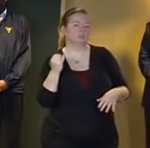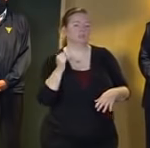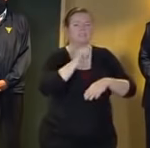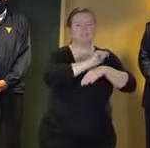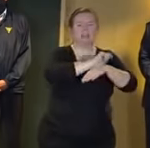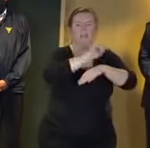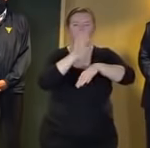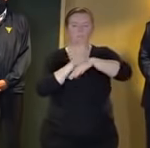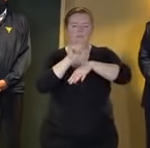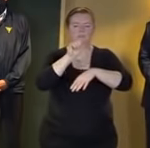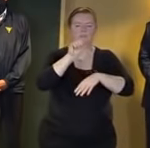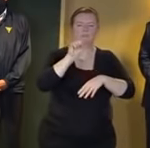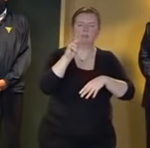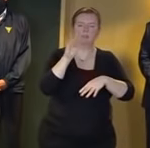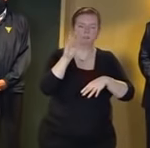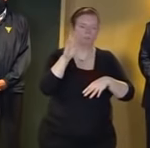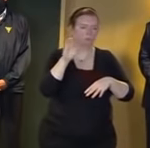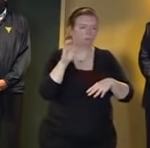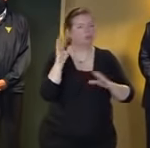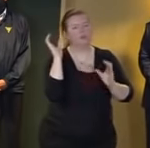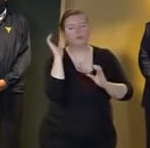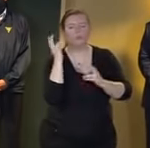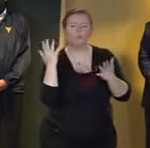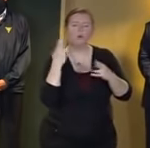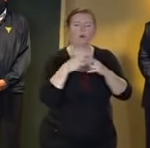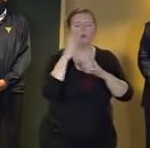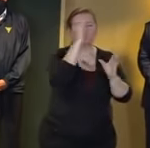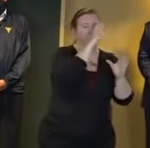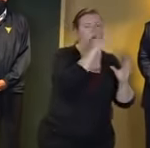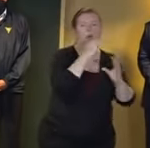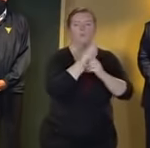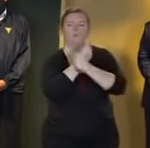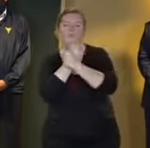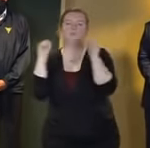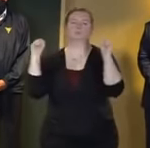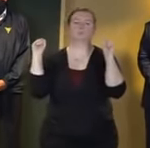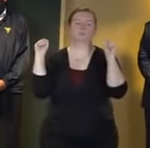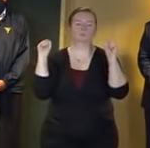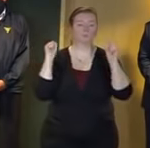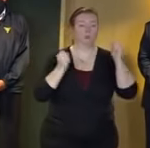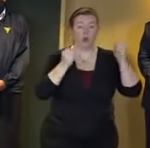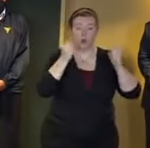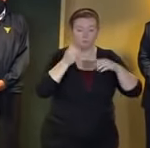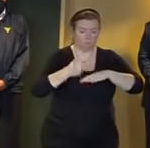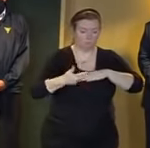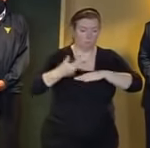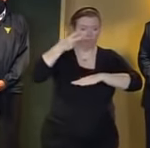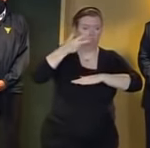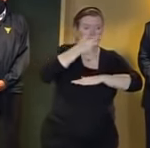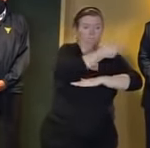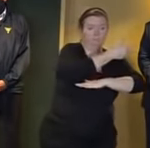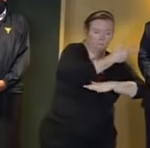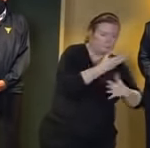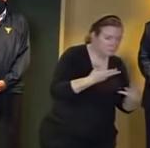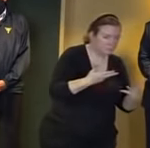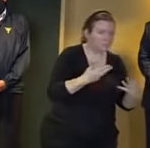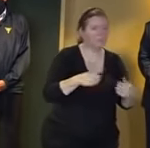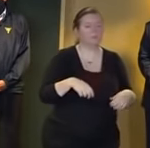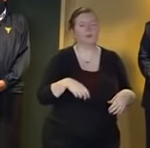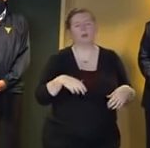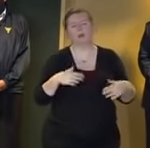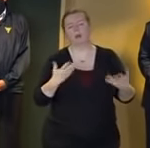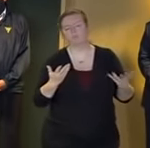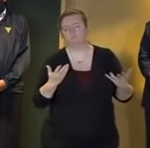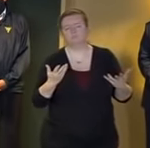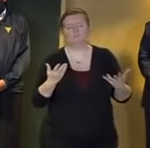search and rescue component high-wheeled vehicles as well as swift water rescue capabilities we also have a cache